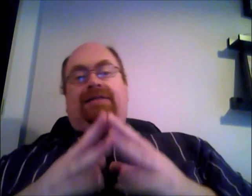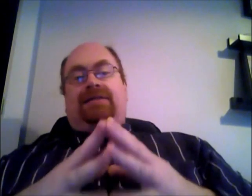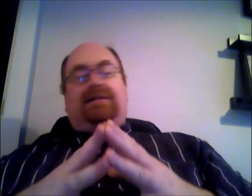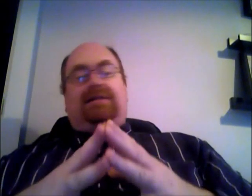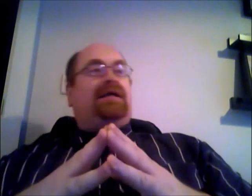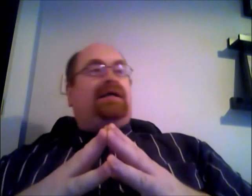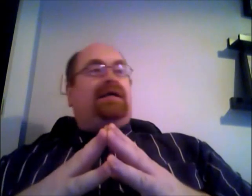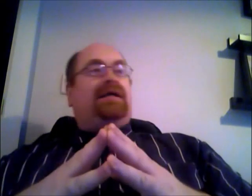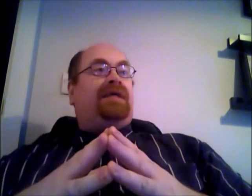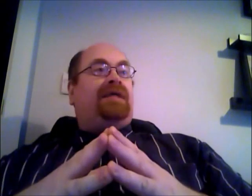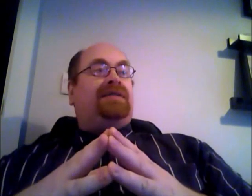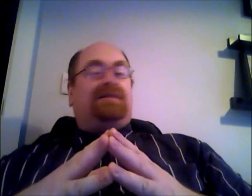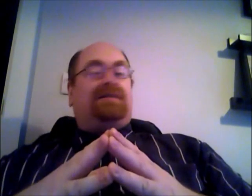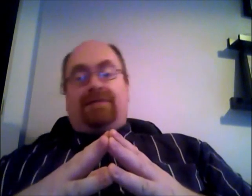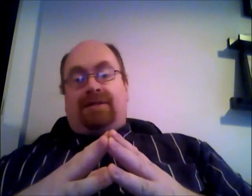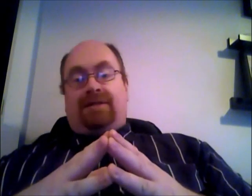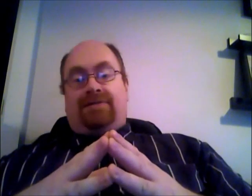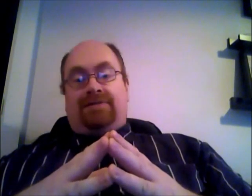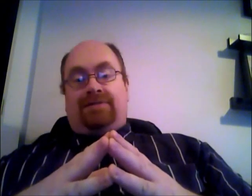i've ranted and raved enough so